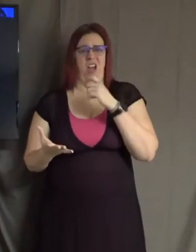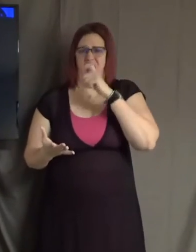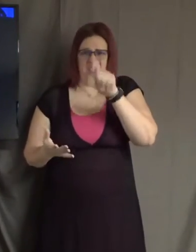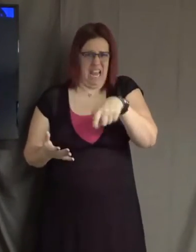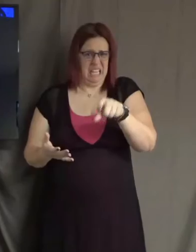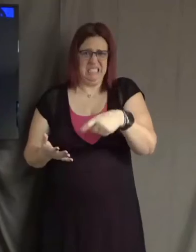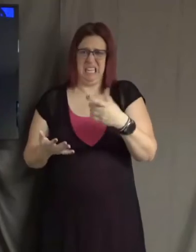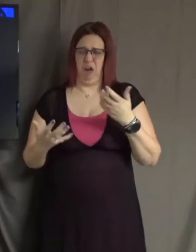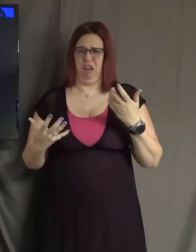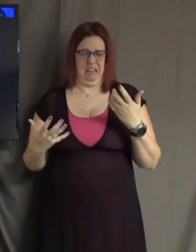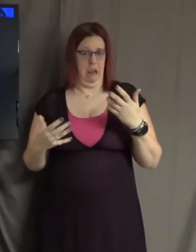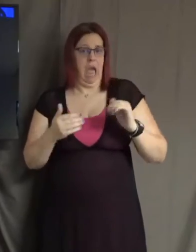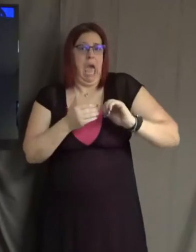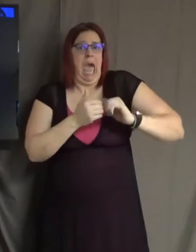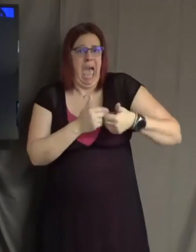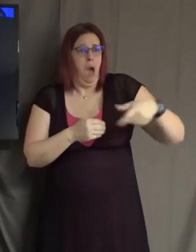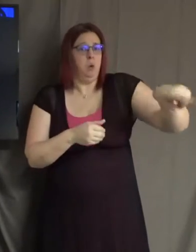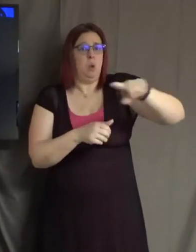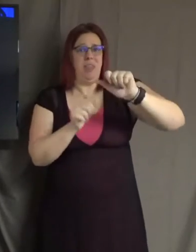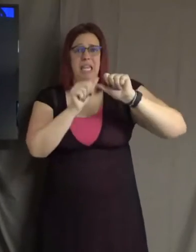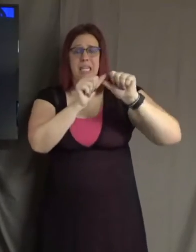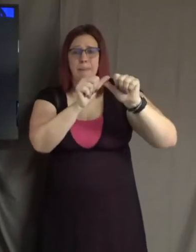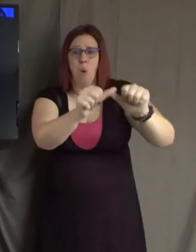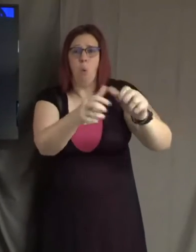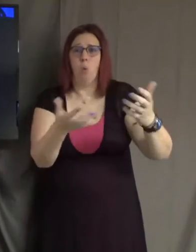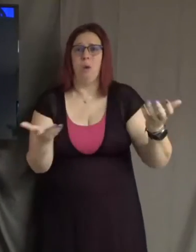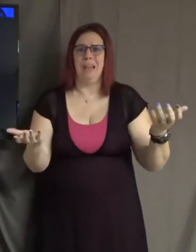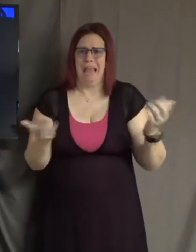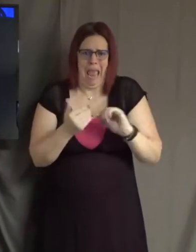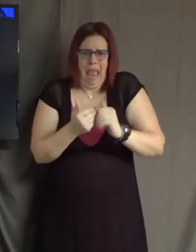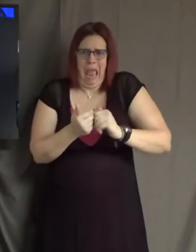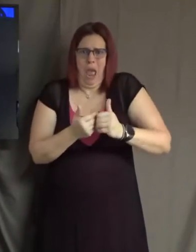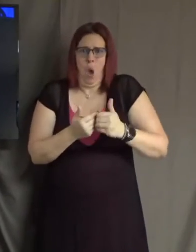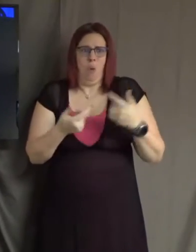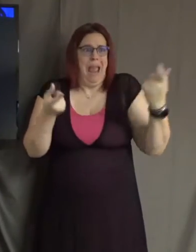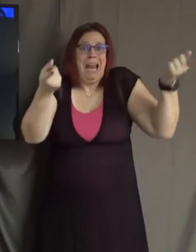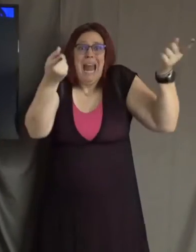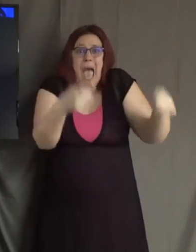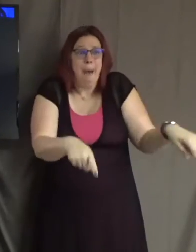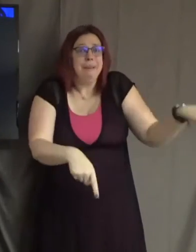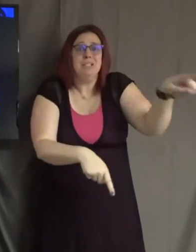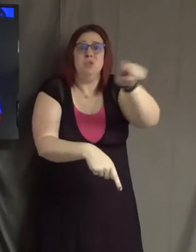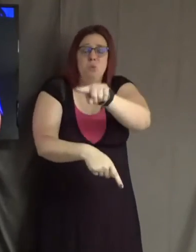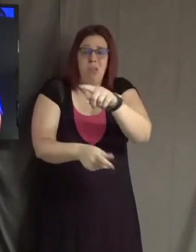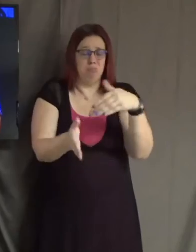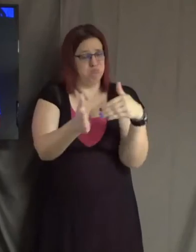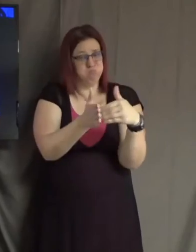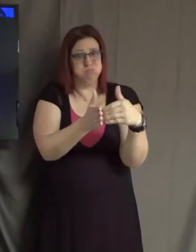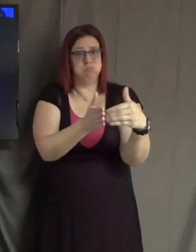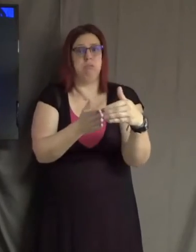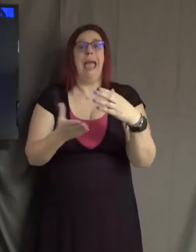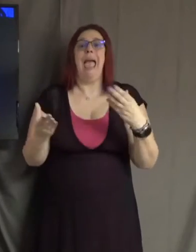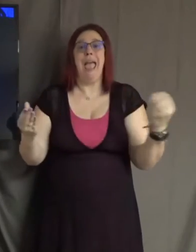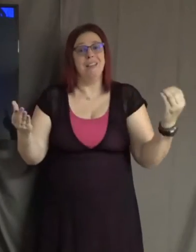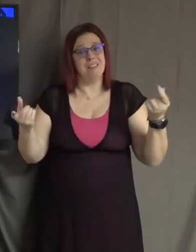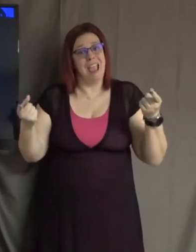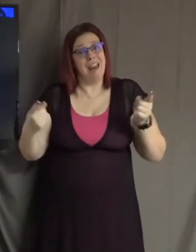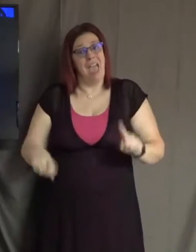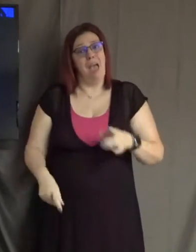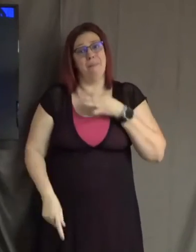does one keep going when that occurs? It happens to them and it even happens to ministers. It happens to us.